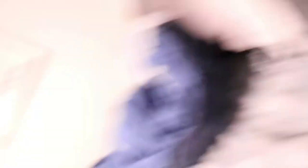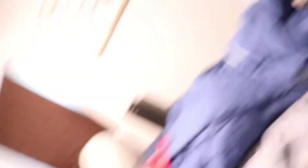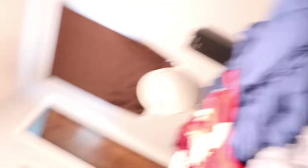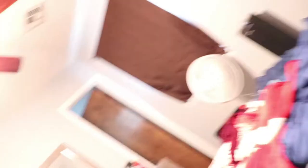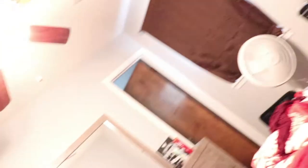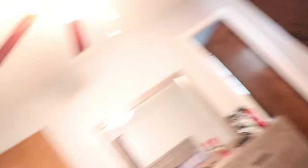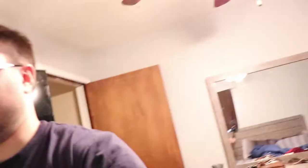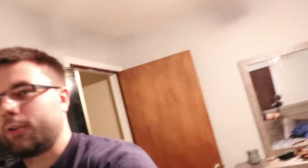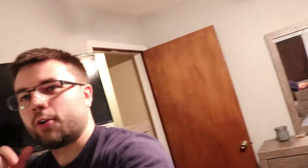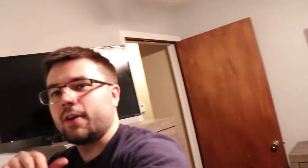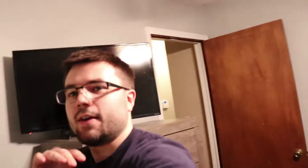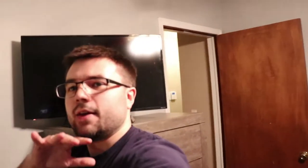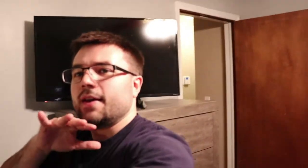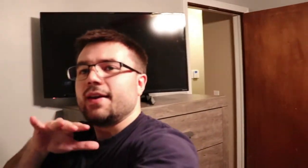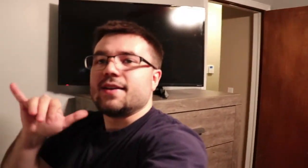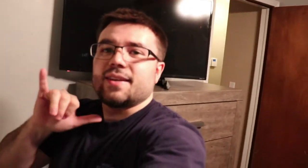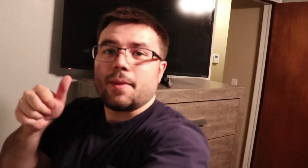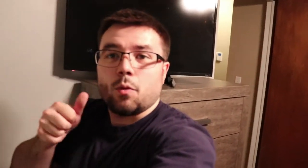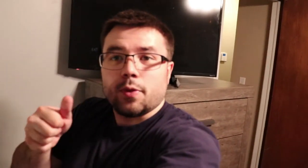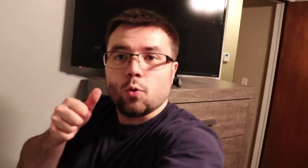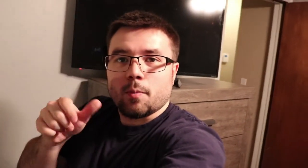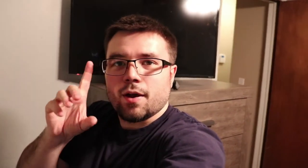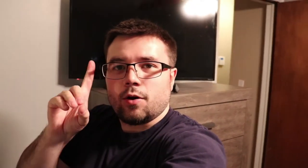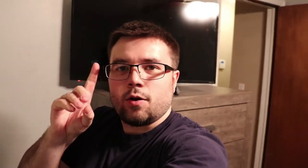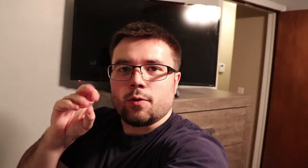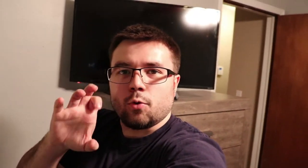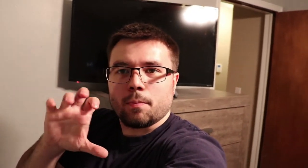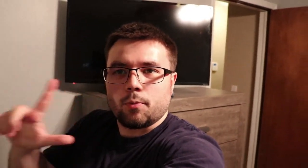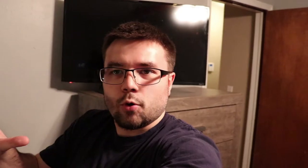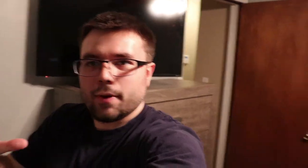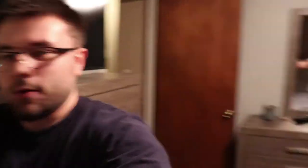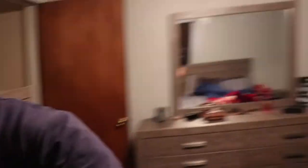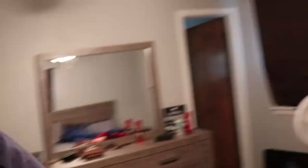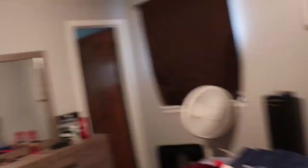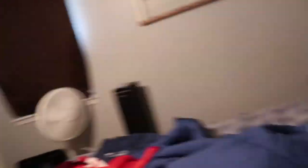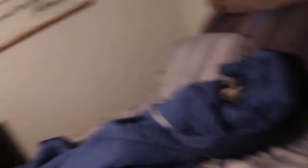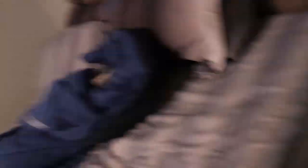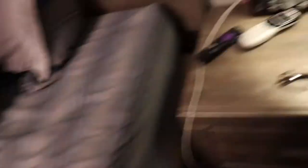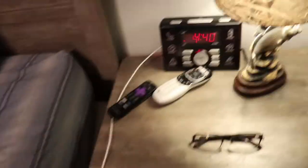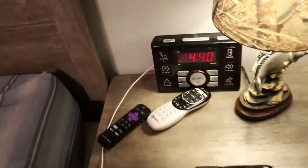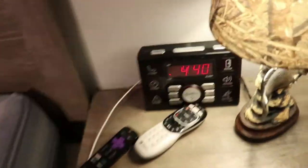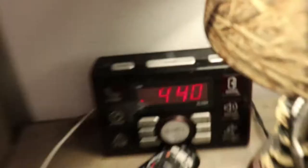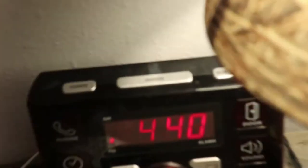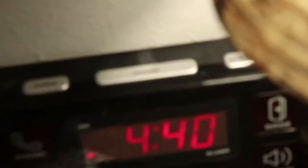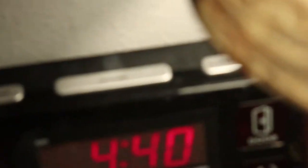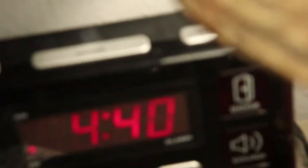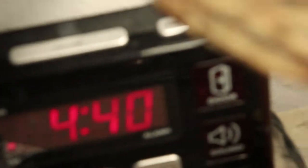it's a little dirty and same thing with the doorbell door doorbell boom